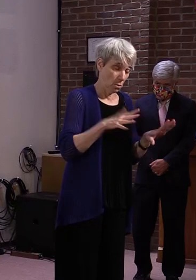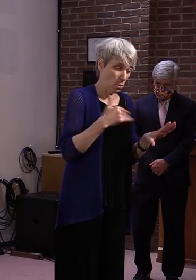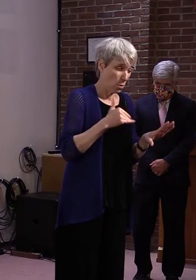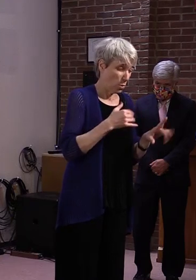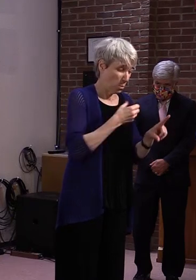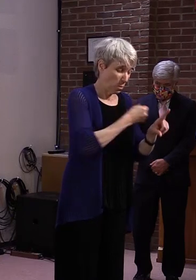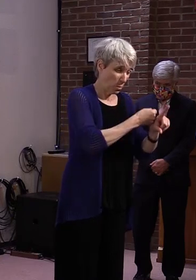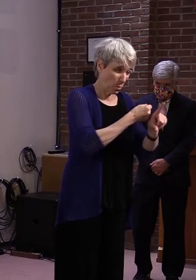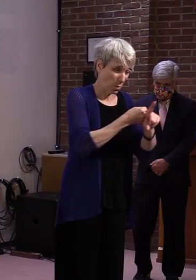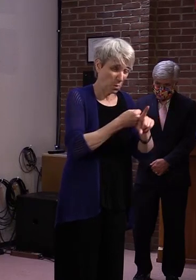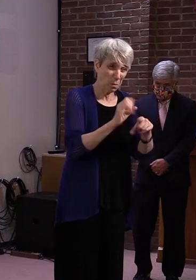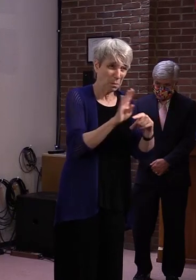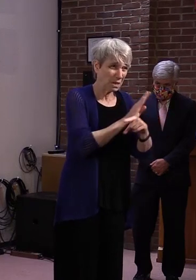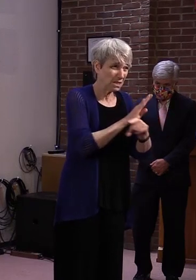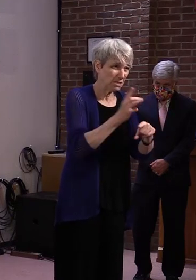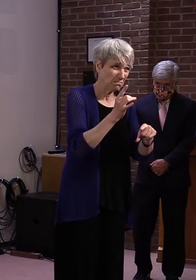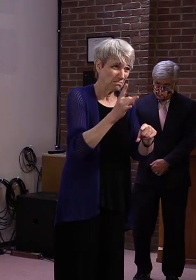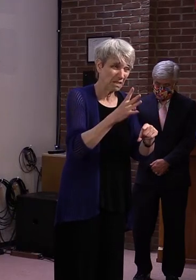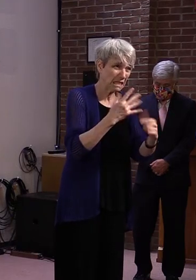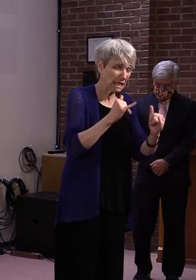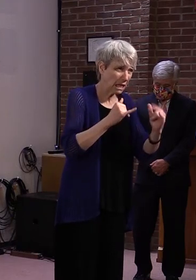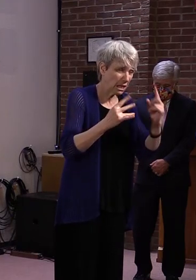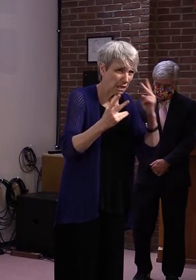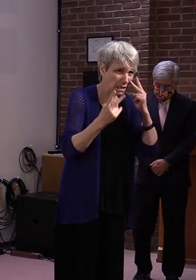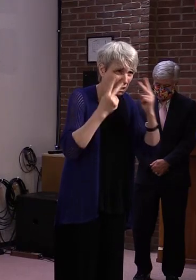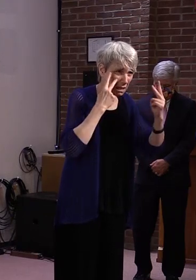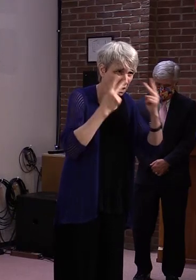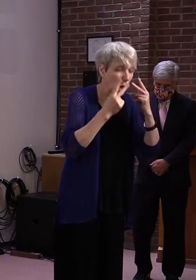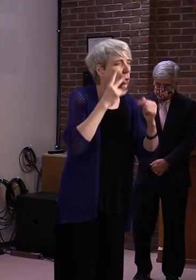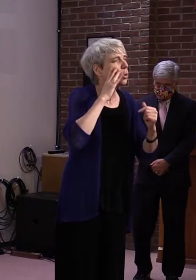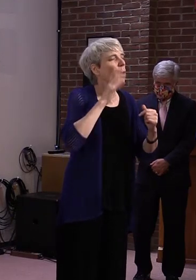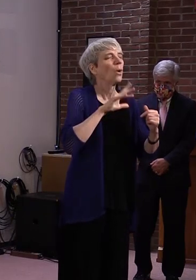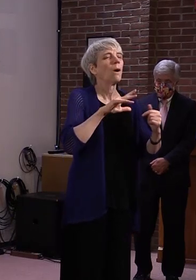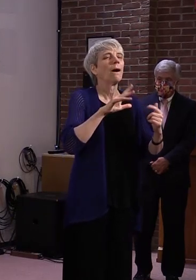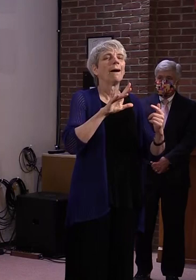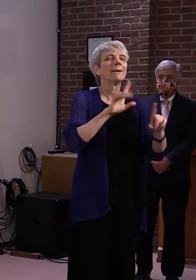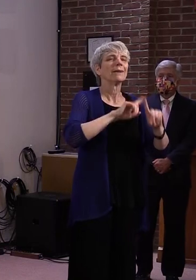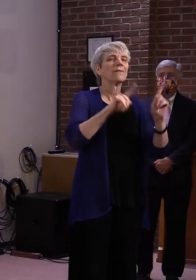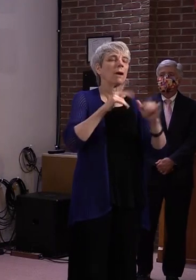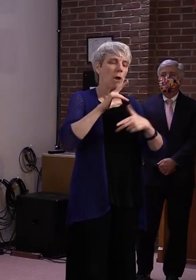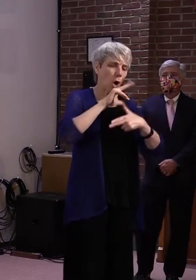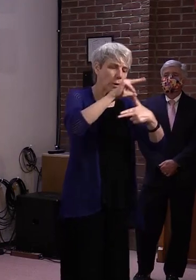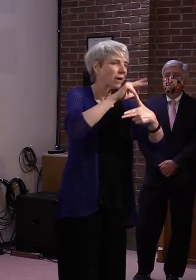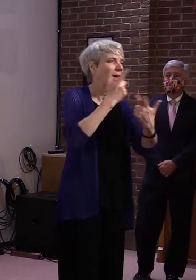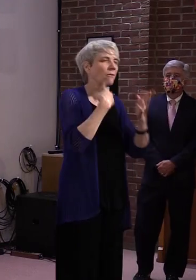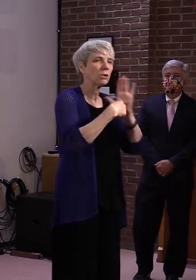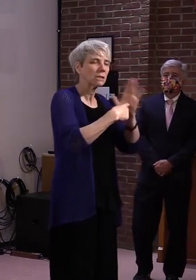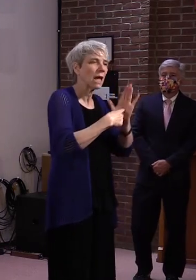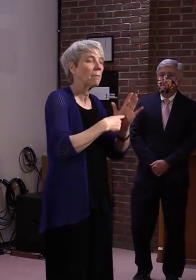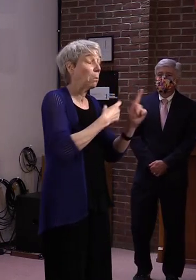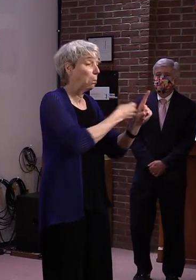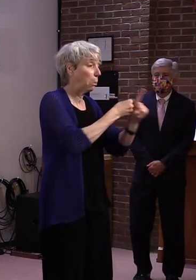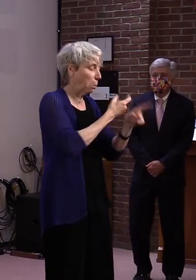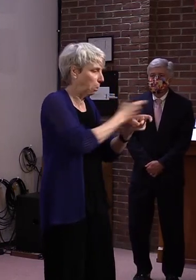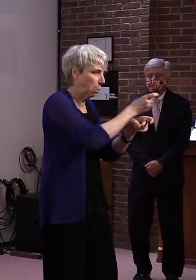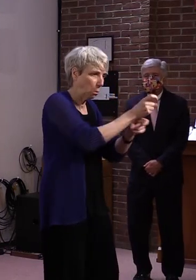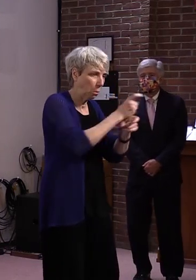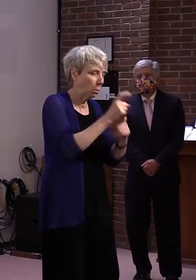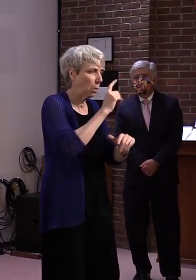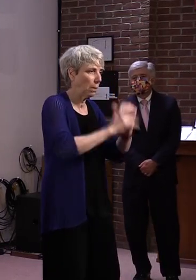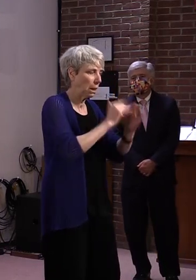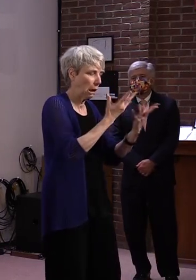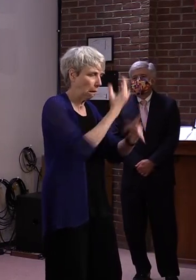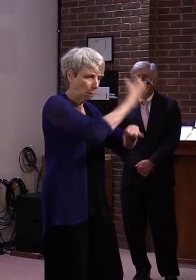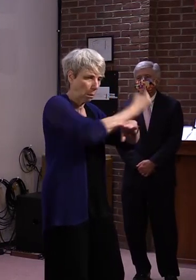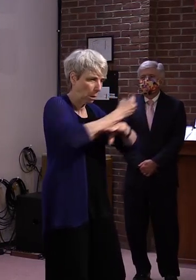still unfolding. So unlike other disasters where you could capture a point in time and what the impact was,